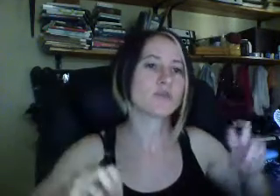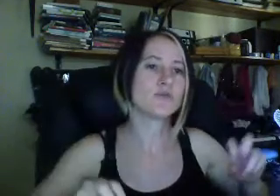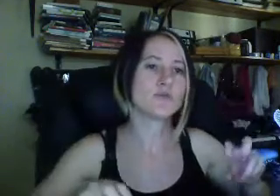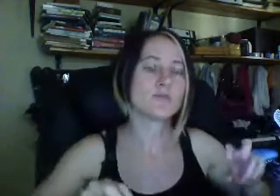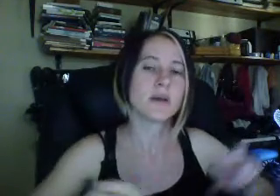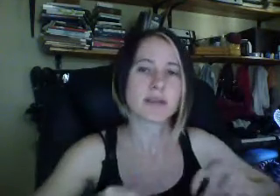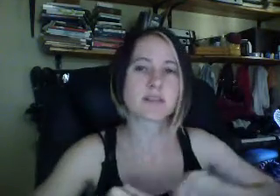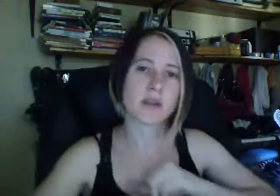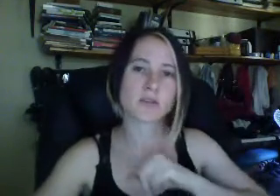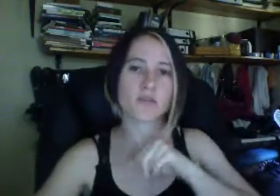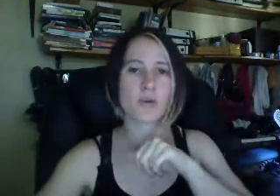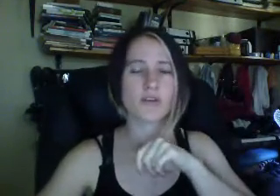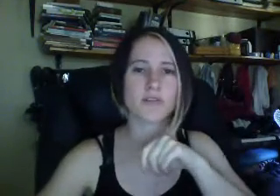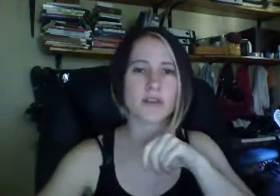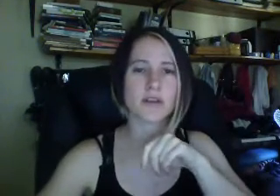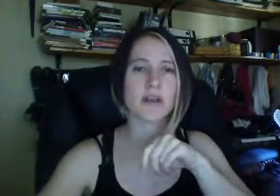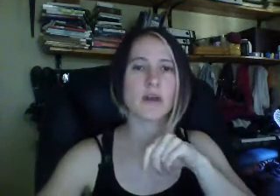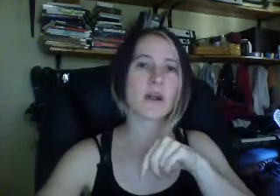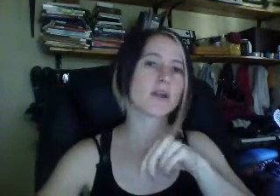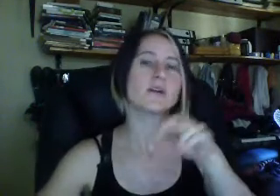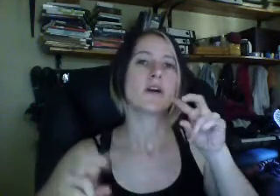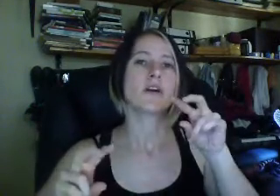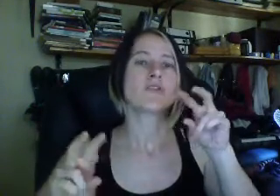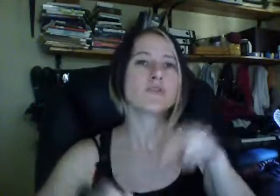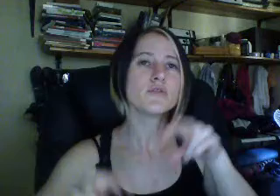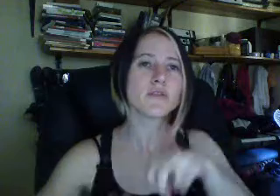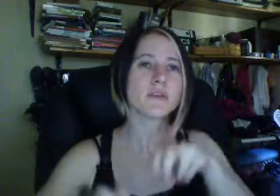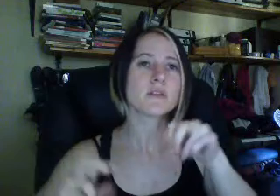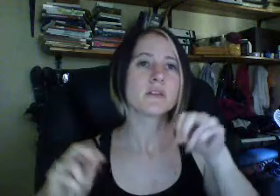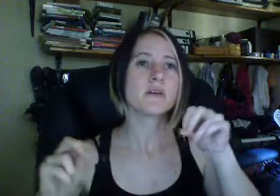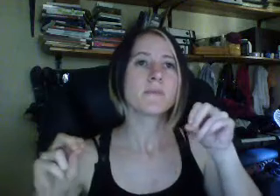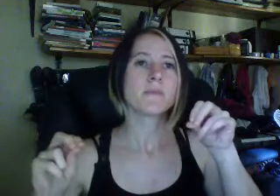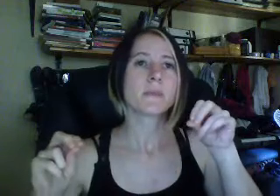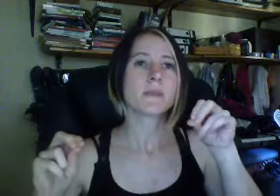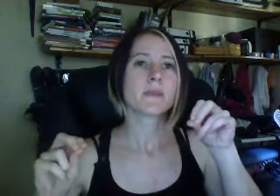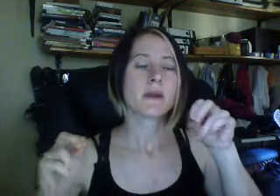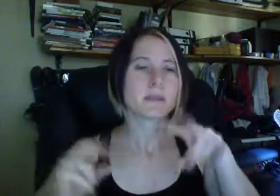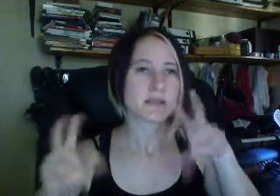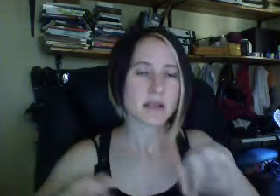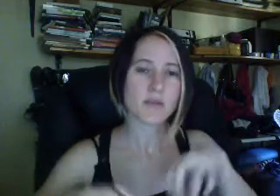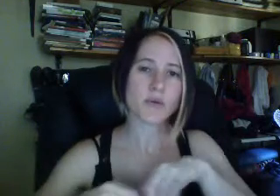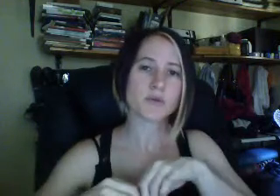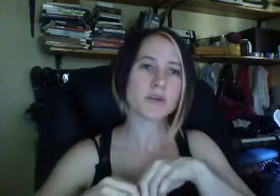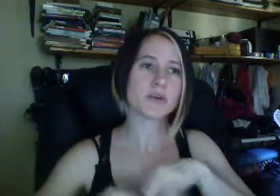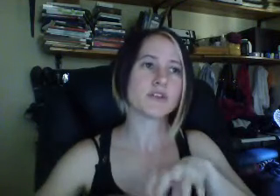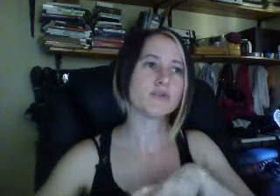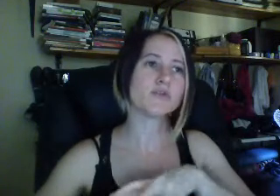little room masturbating to pornography, where you feel, and this is another point we can bring, you